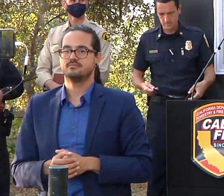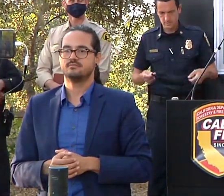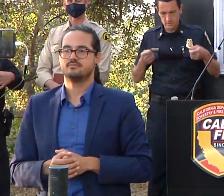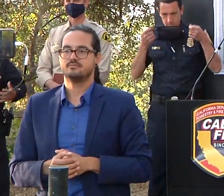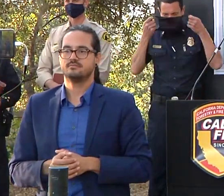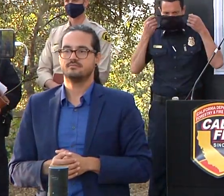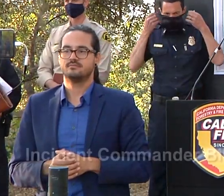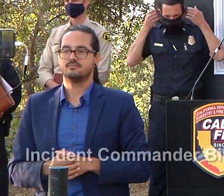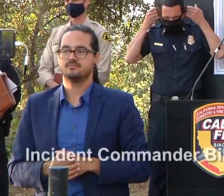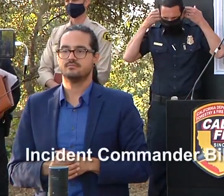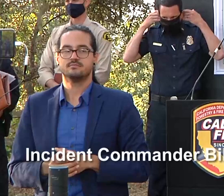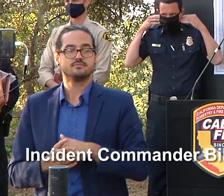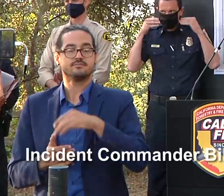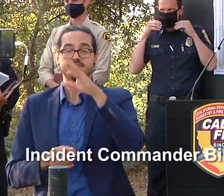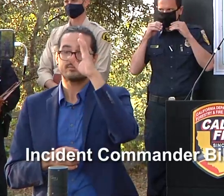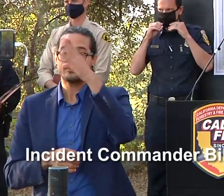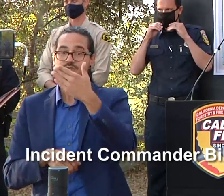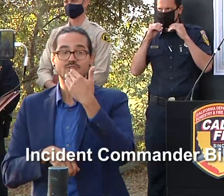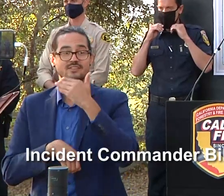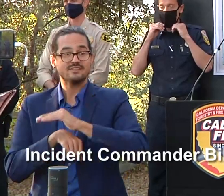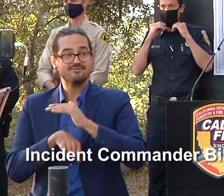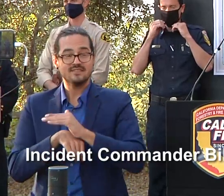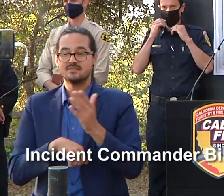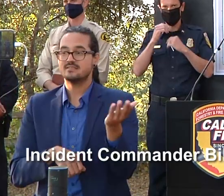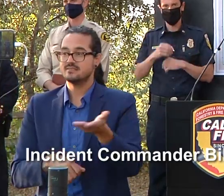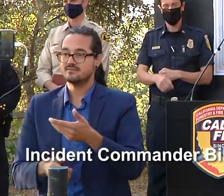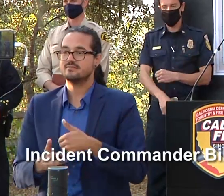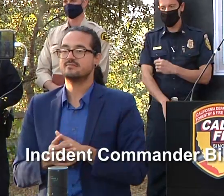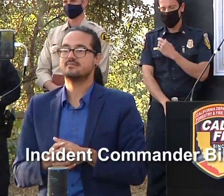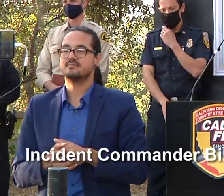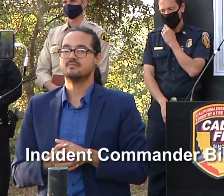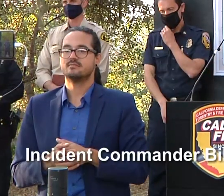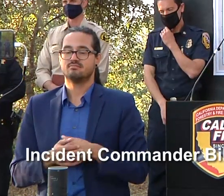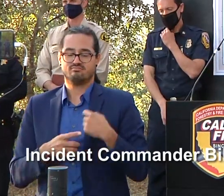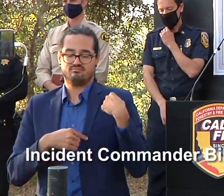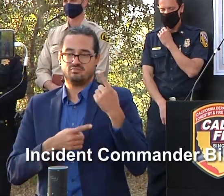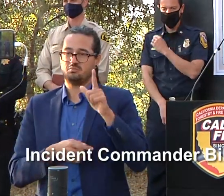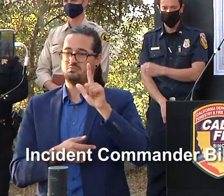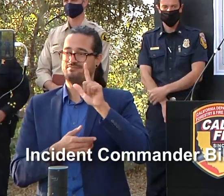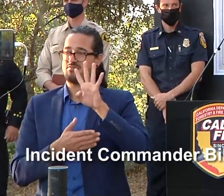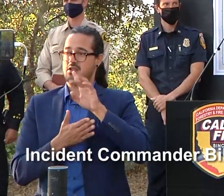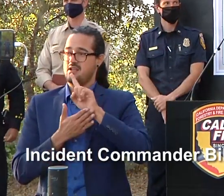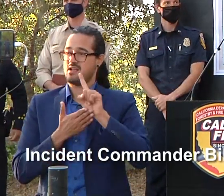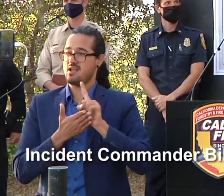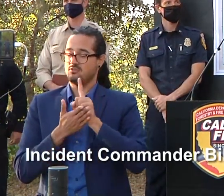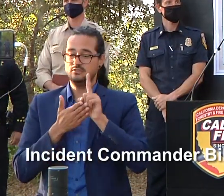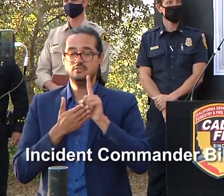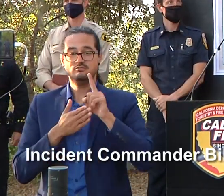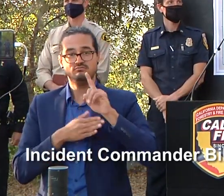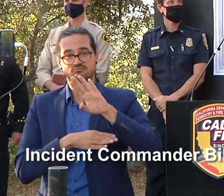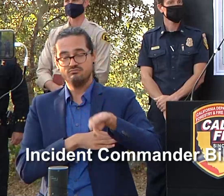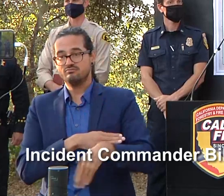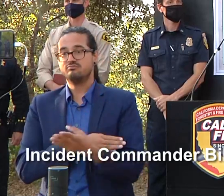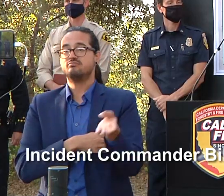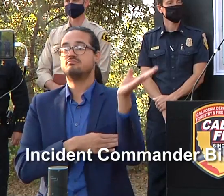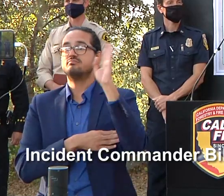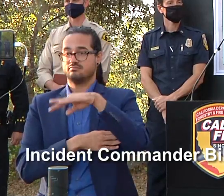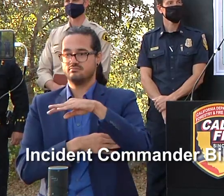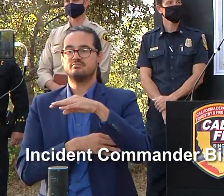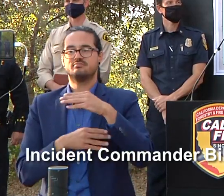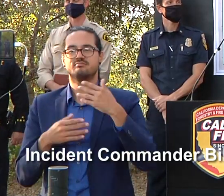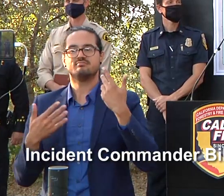uh good evening obviously over the last 24 hours uh we've been able to put uh over 20 000 people back in their homes